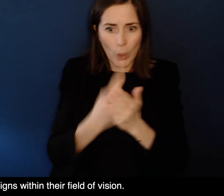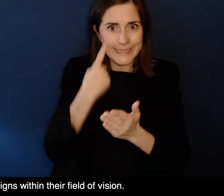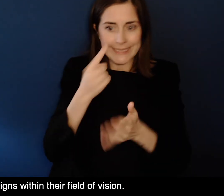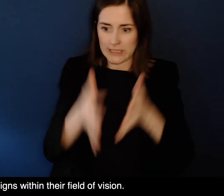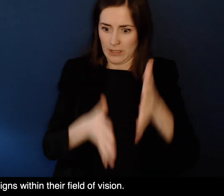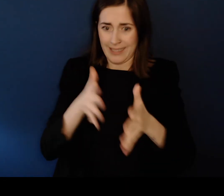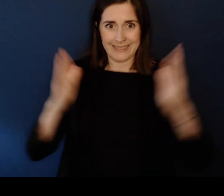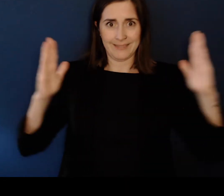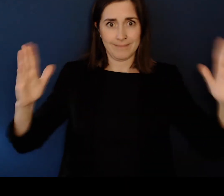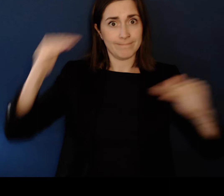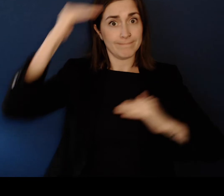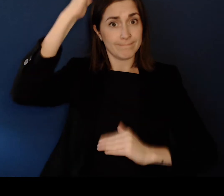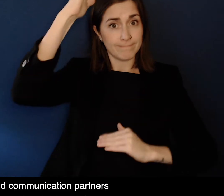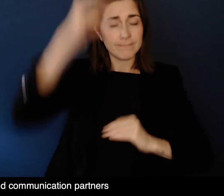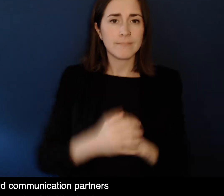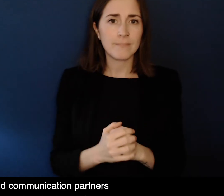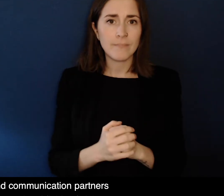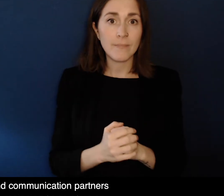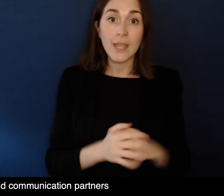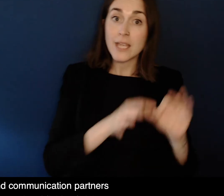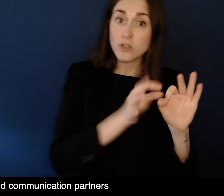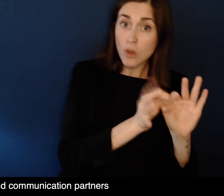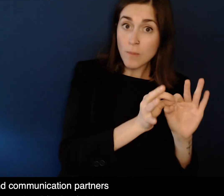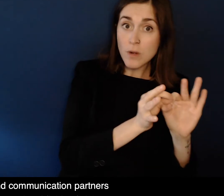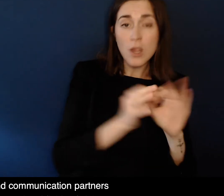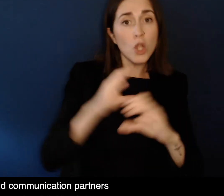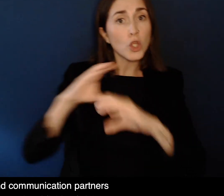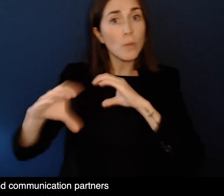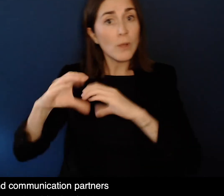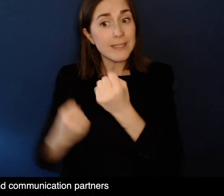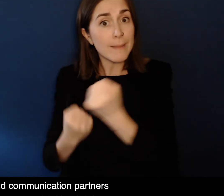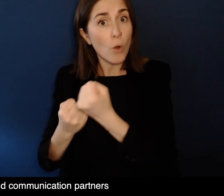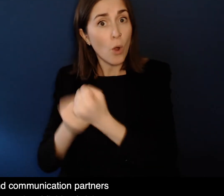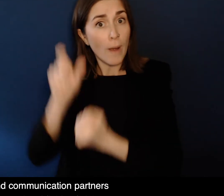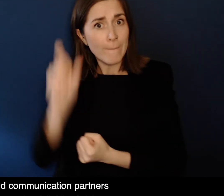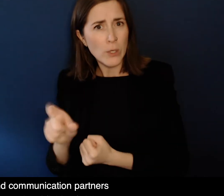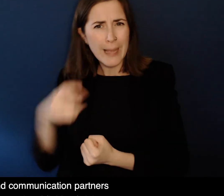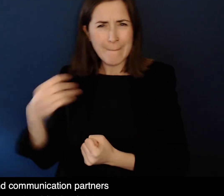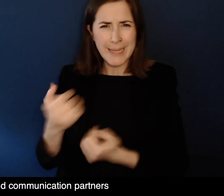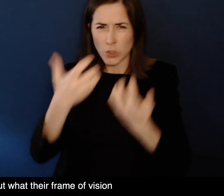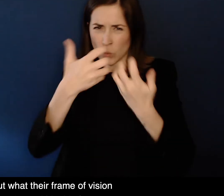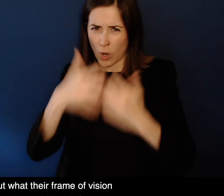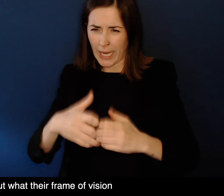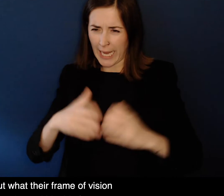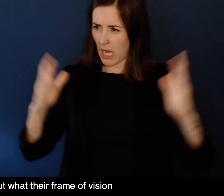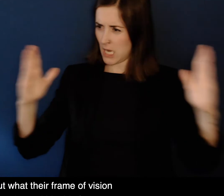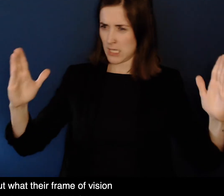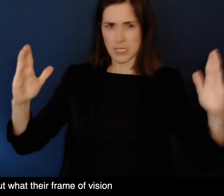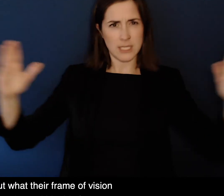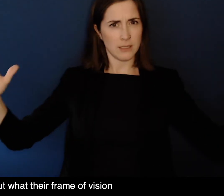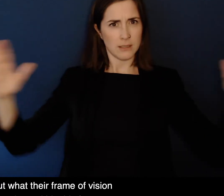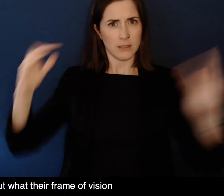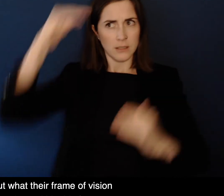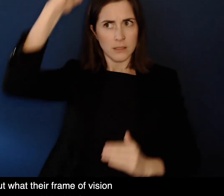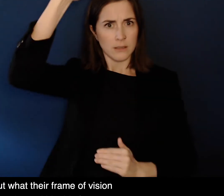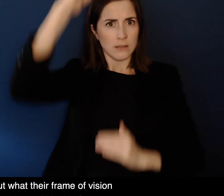within their field of vision Interpreters and communication partners of people with restricted fields of vision Need to work out what